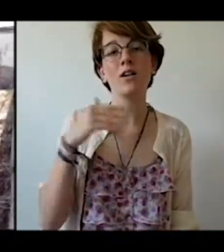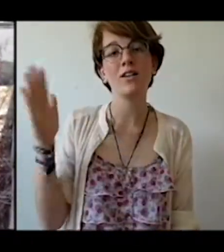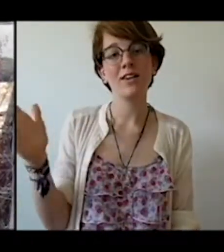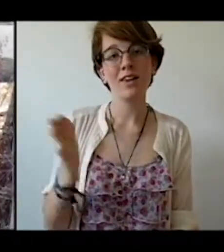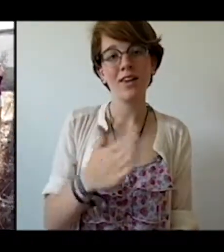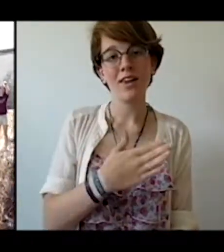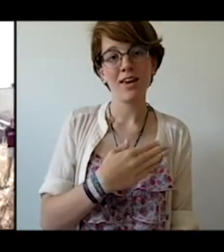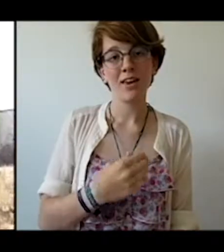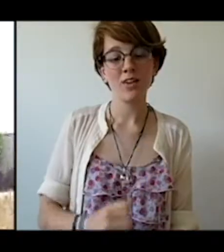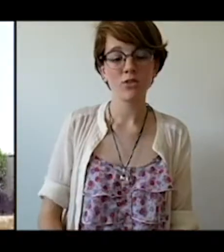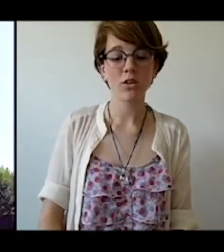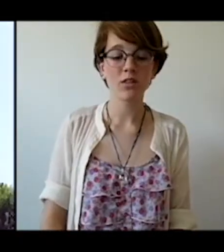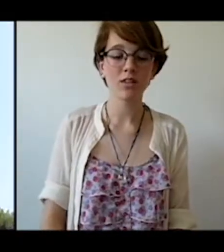everything